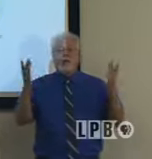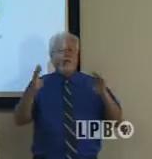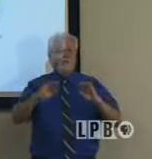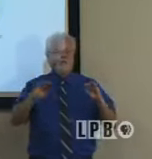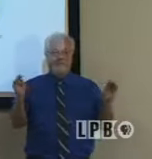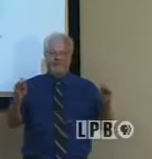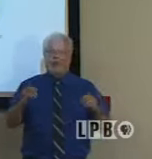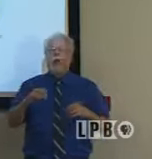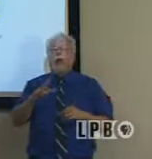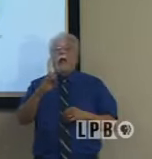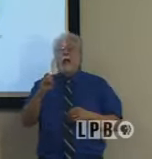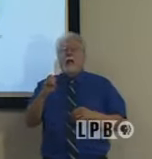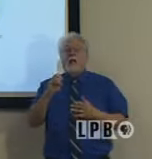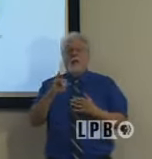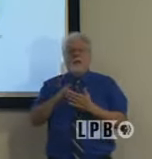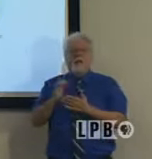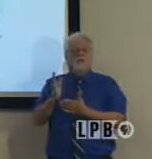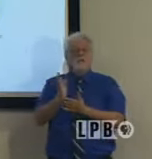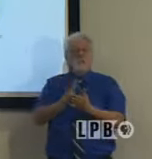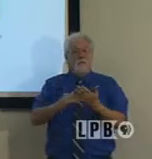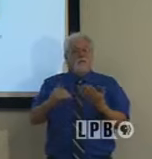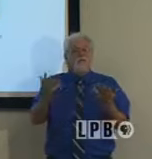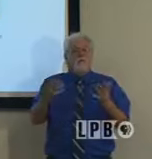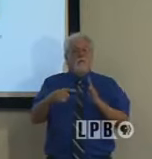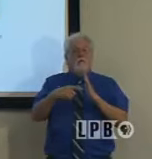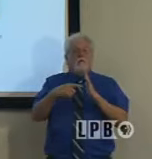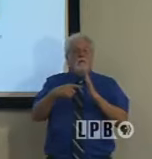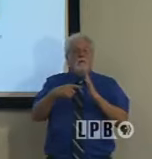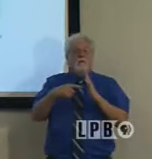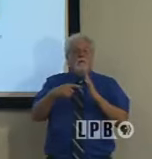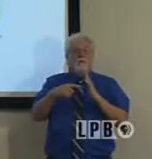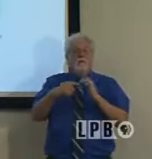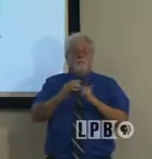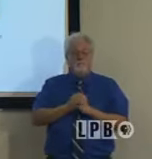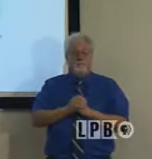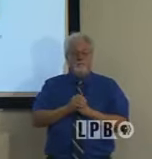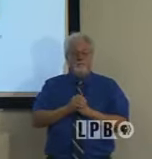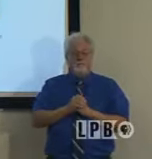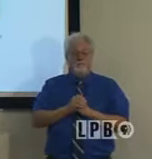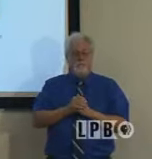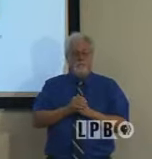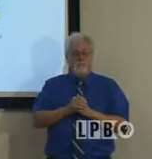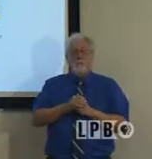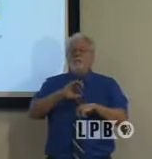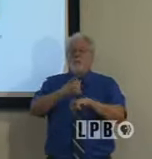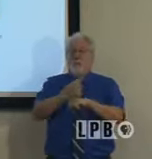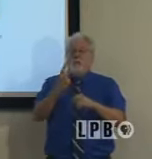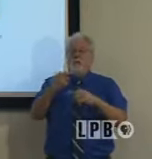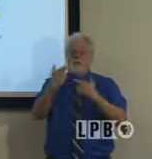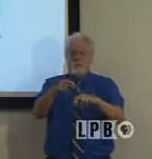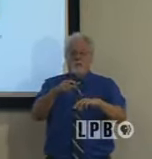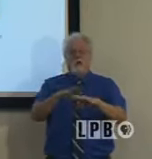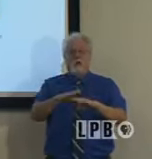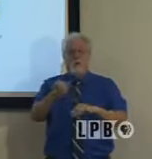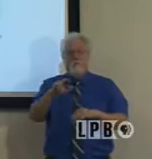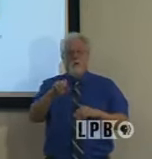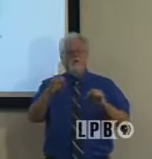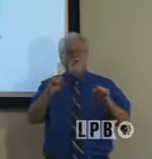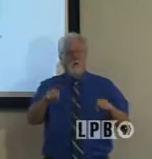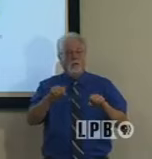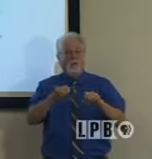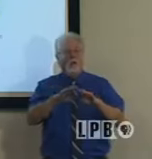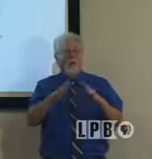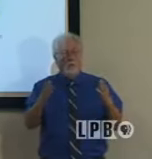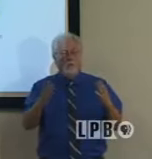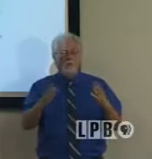very closely. And that's part of what shaped the recommendation for the very one of the restrictions that's placed on bars that are able to reopen in